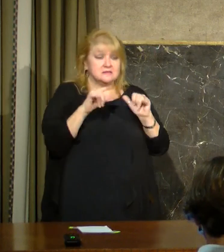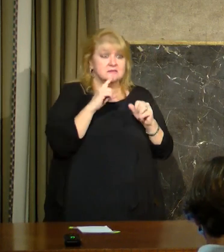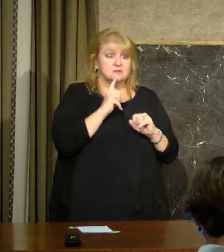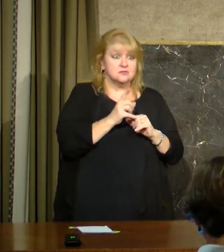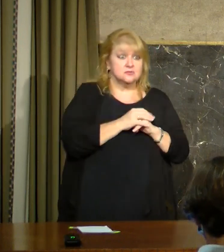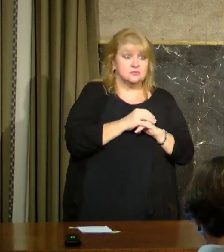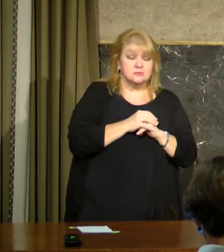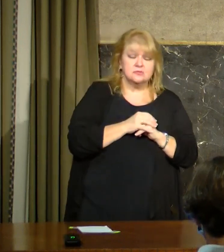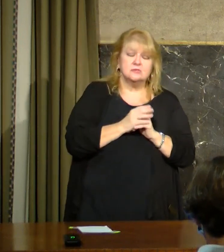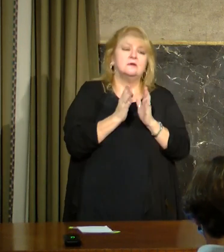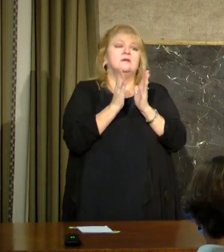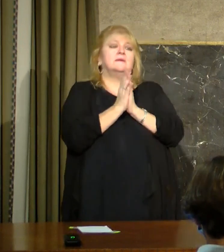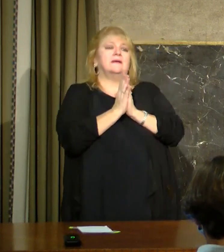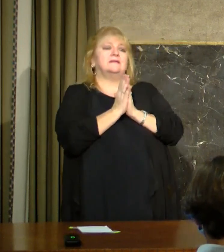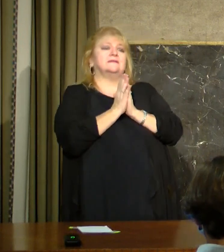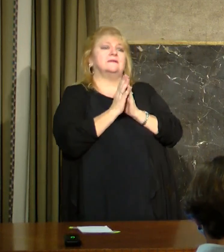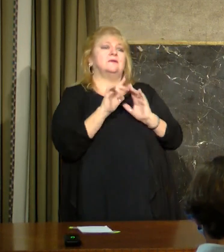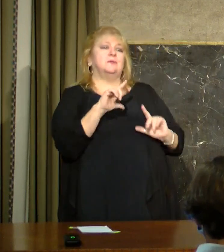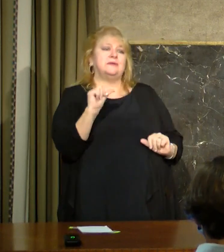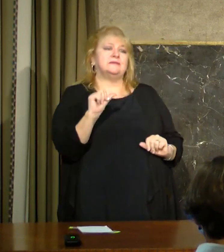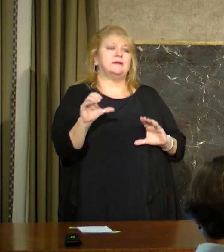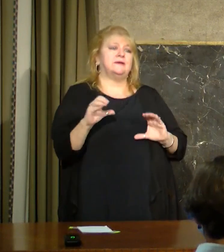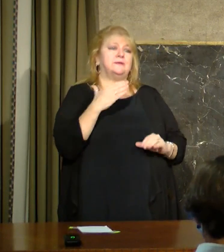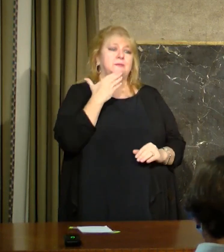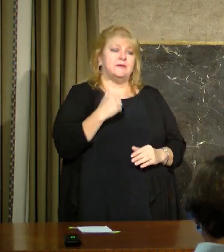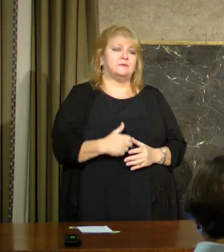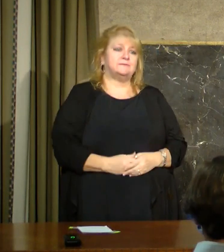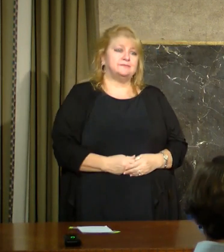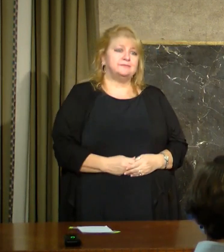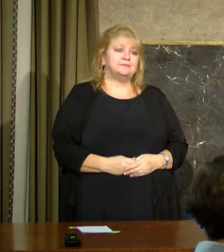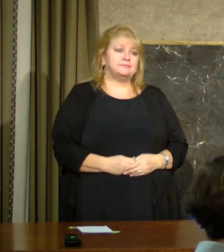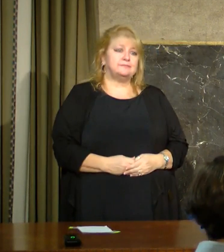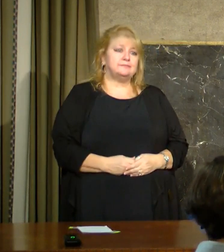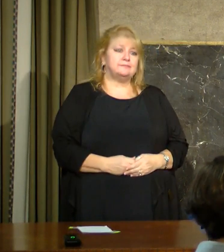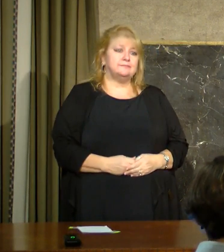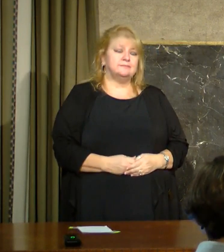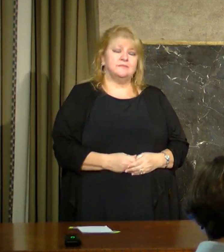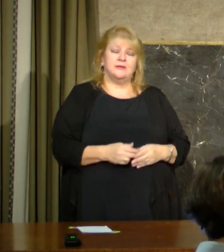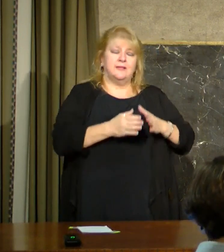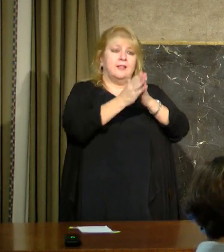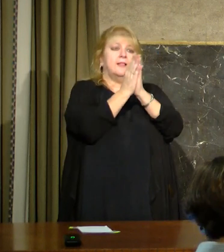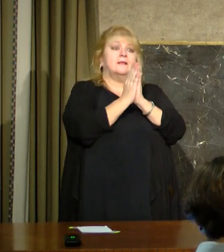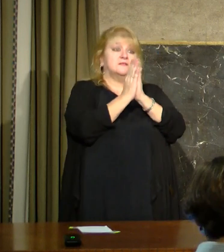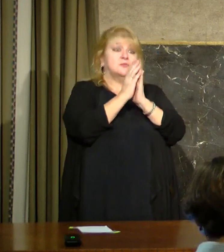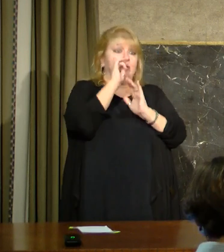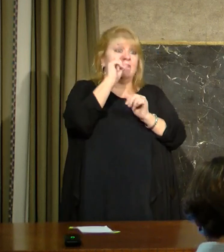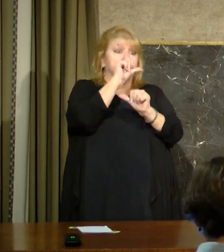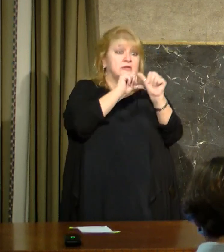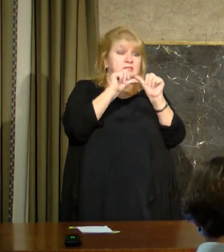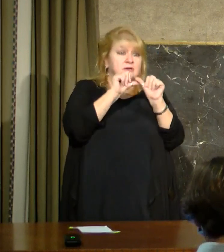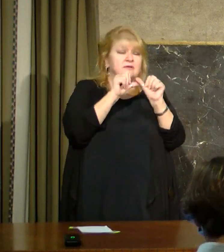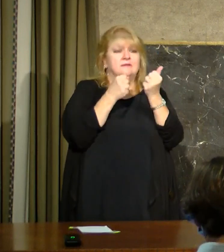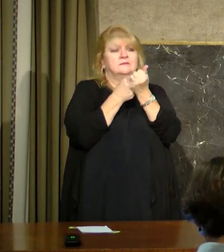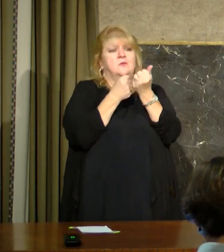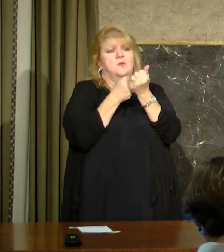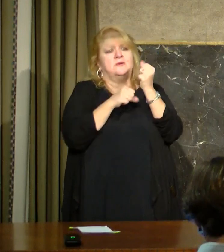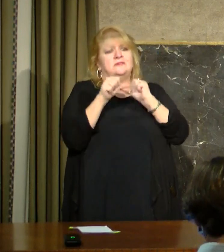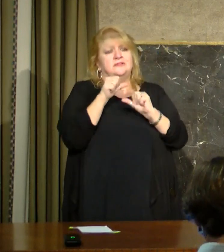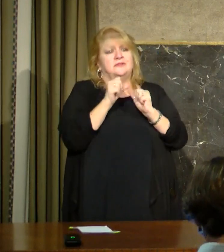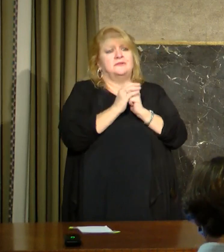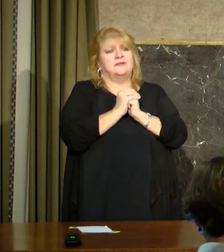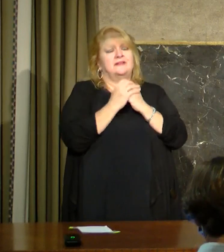So I'm asking the folks to do better. And let's pray for one another. Let's lift one another up. Let's be good neighbors.